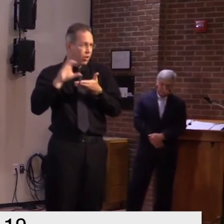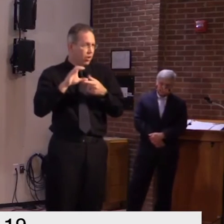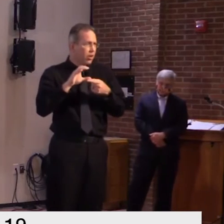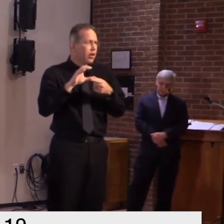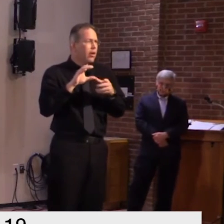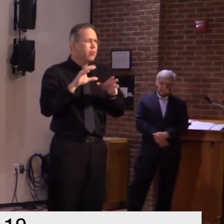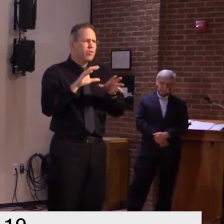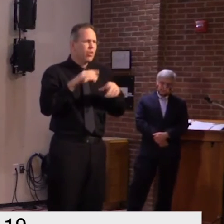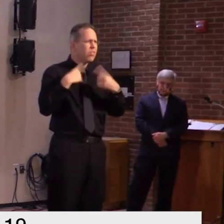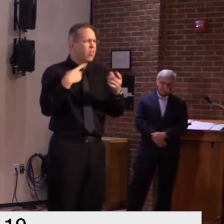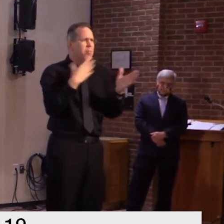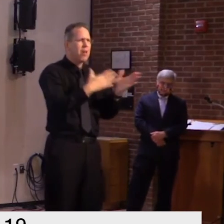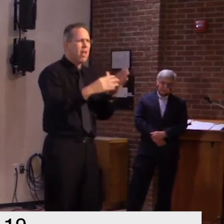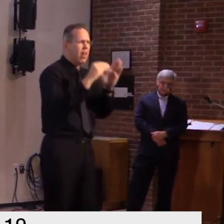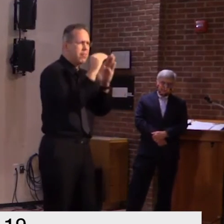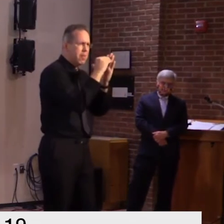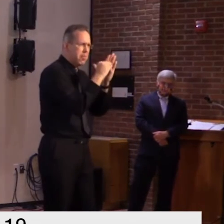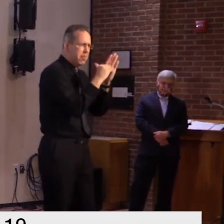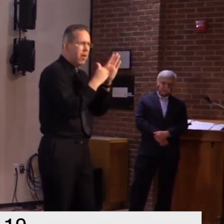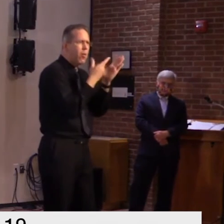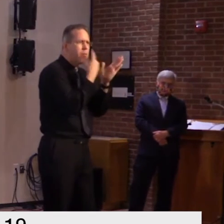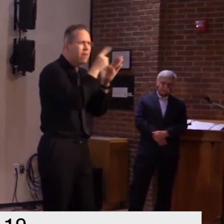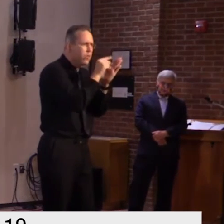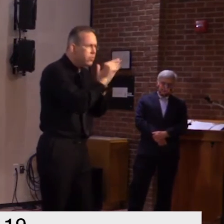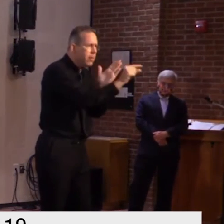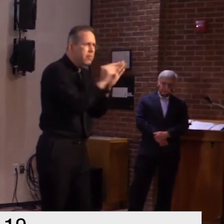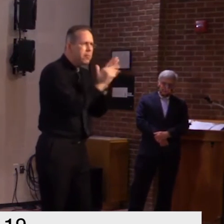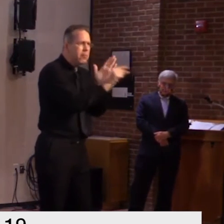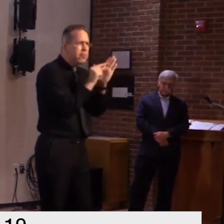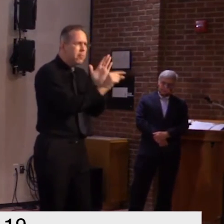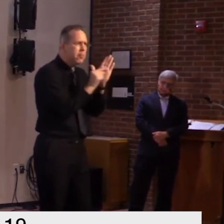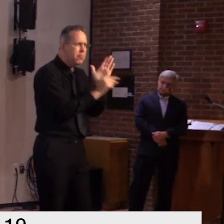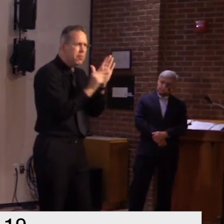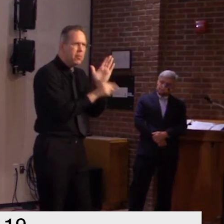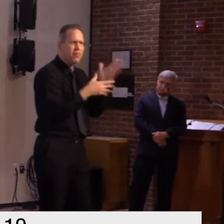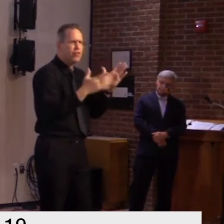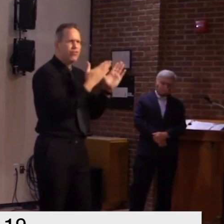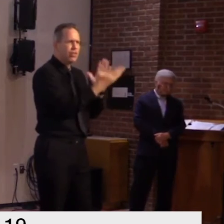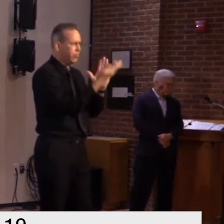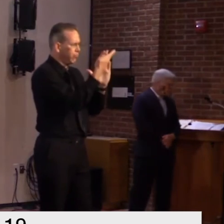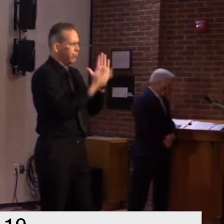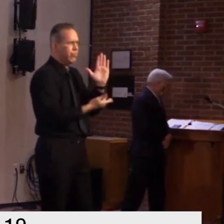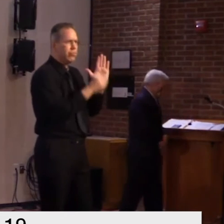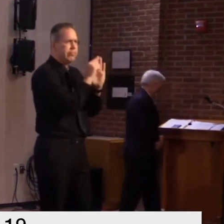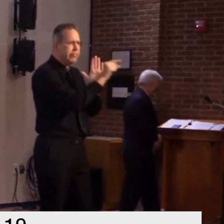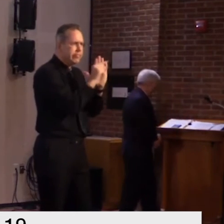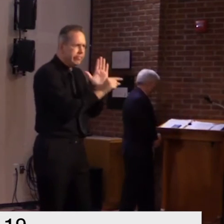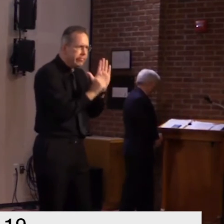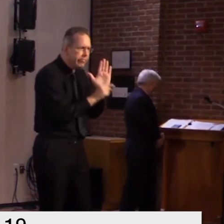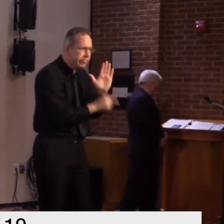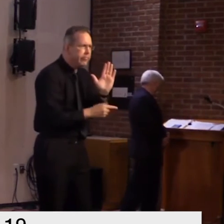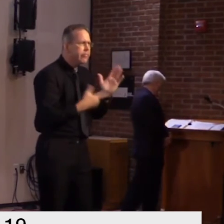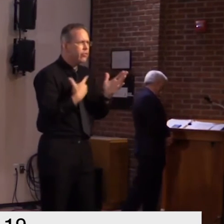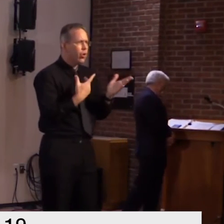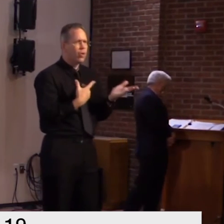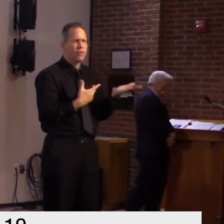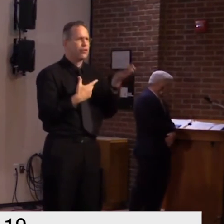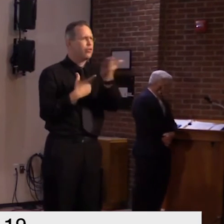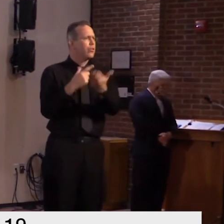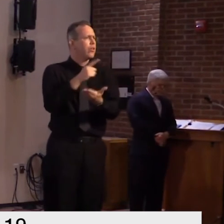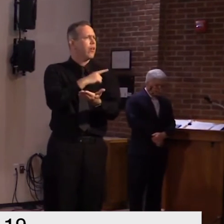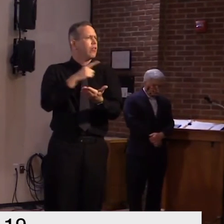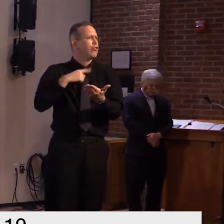the 3.9 million dollars is one document representing all of their um extensive i would assume to date